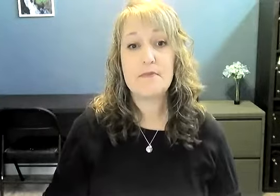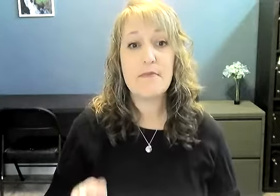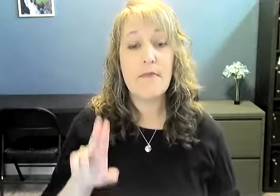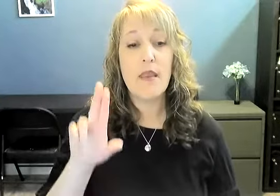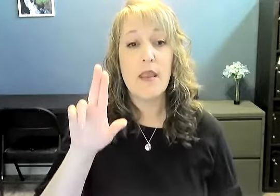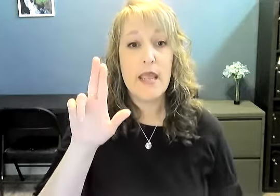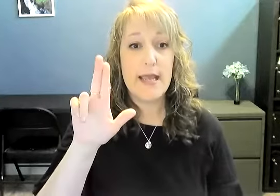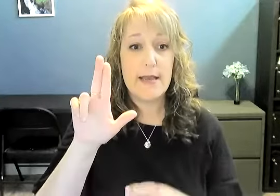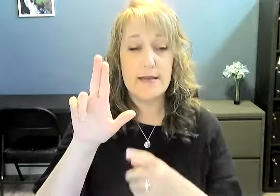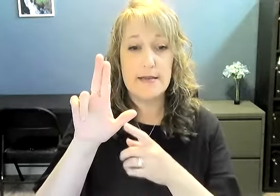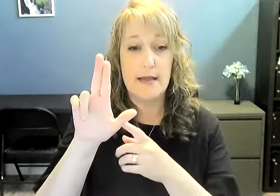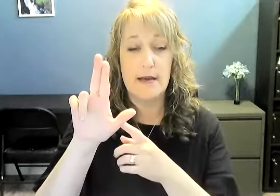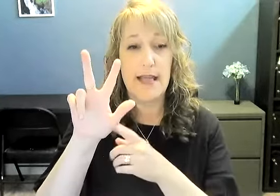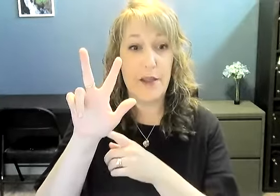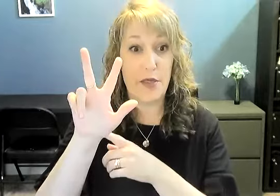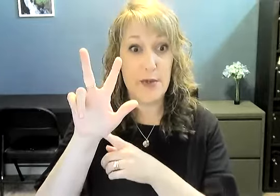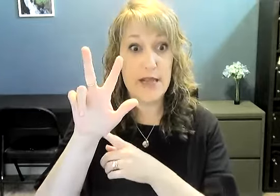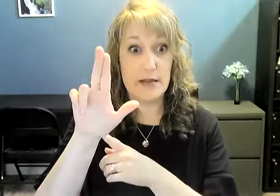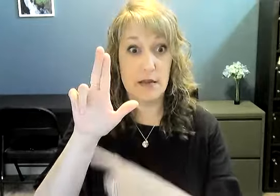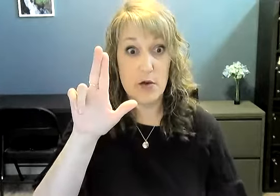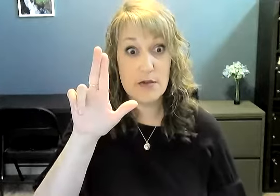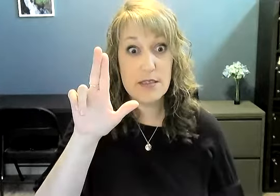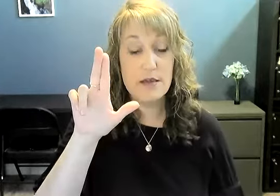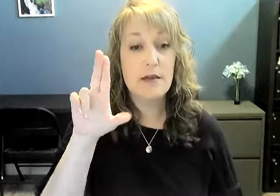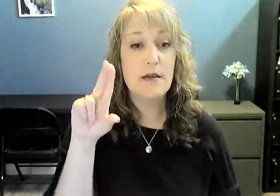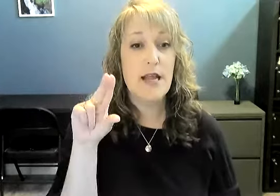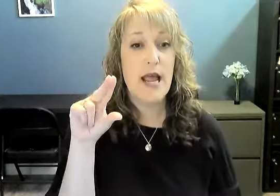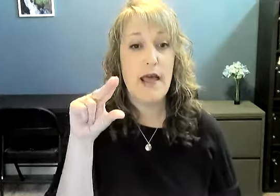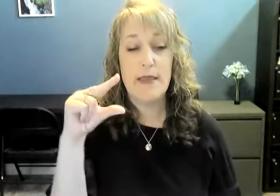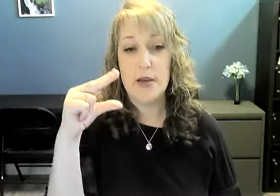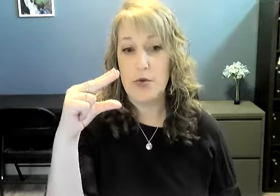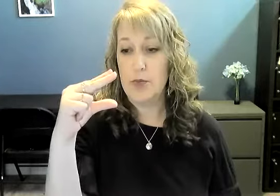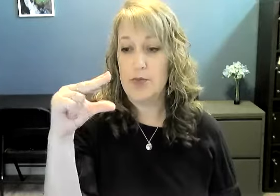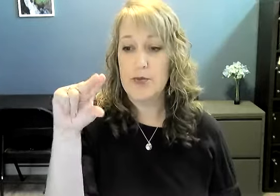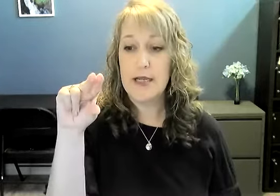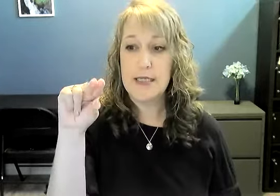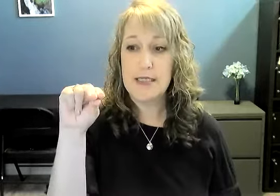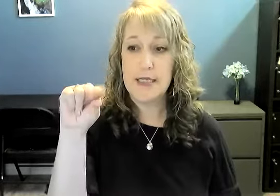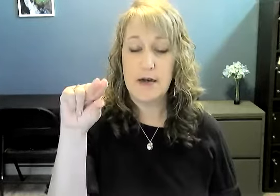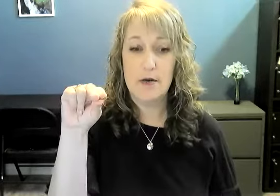No is like a three that's closed. And then you bring it down